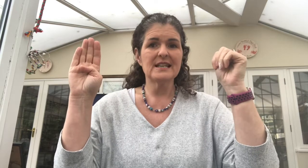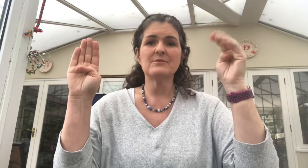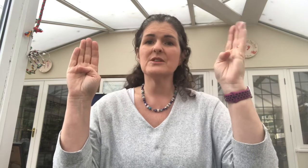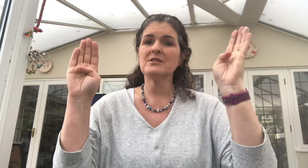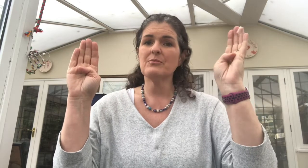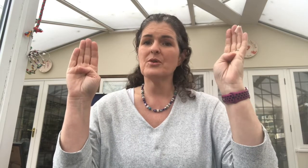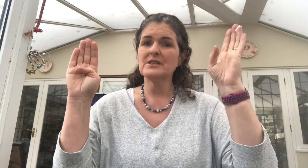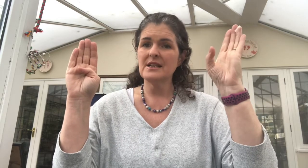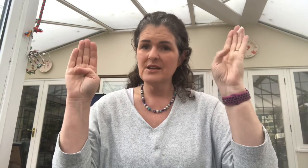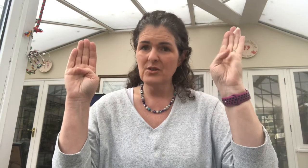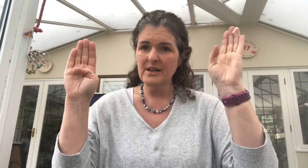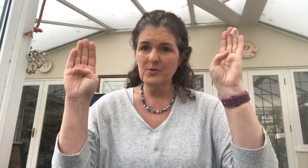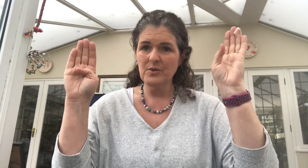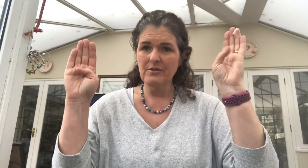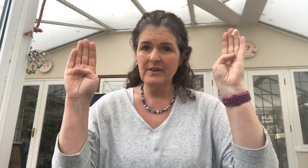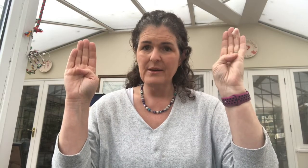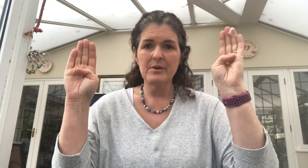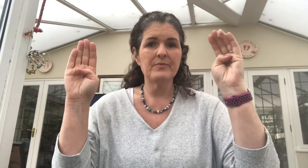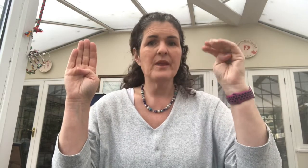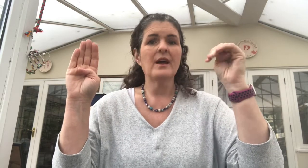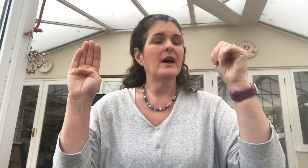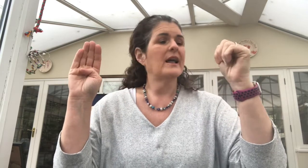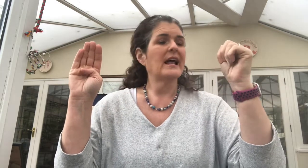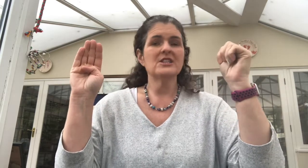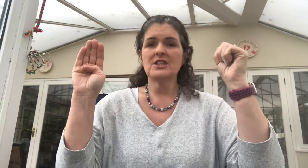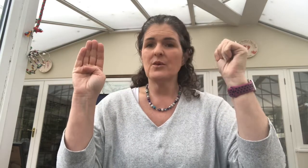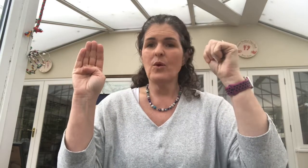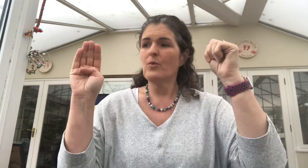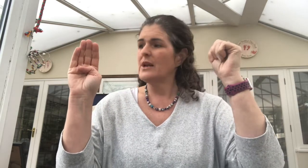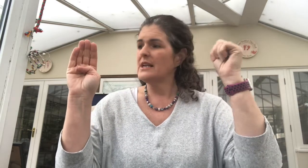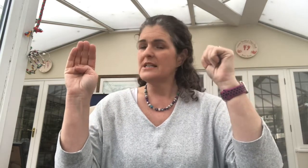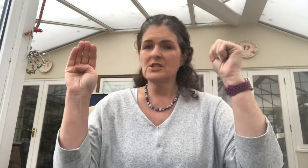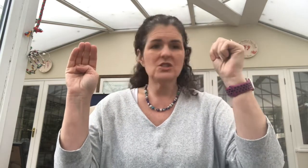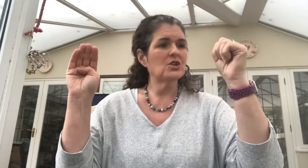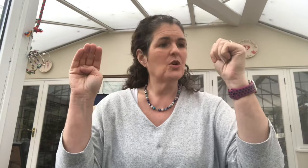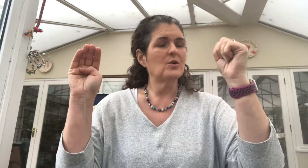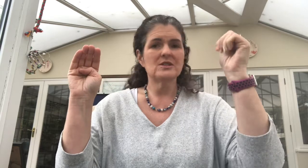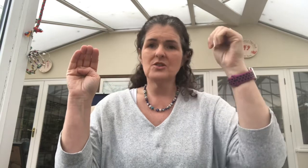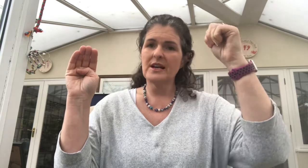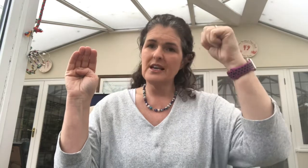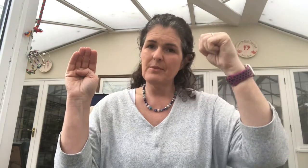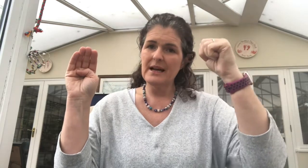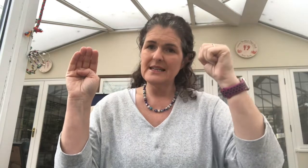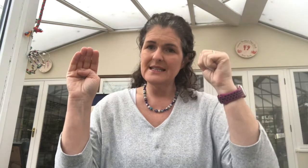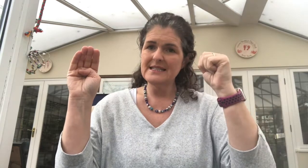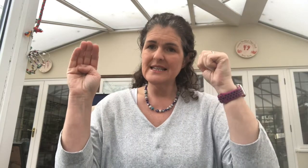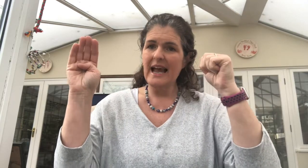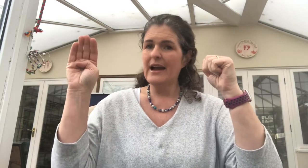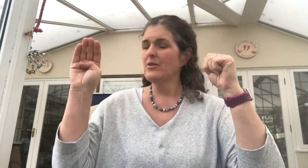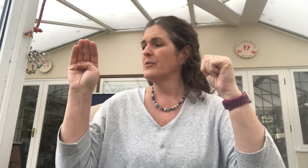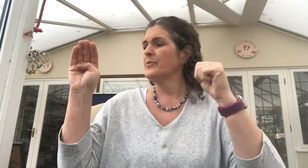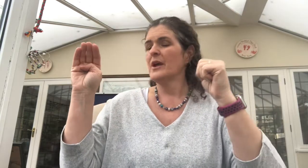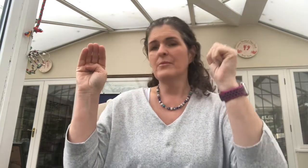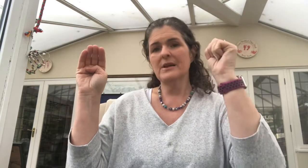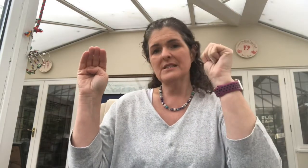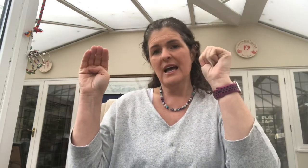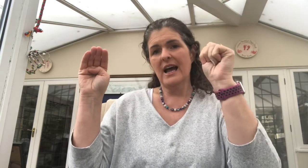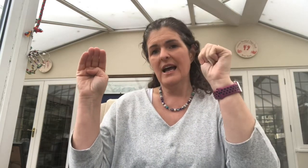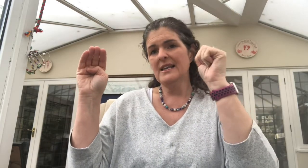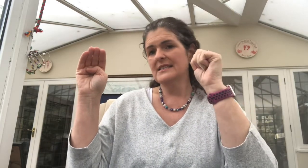but at some point your lid will flip. And actually what we're needing to do is try and keep our lids down because our lids